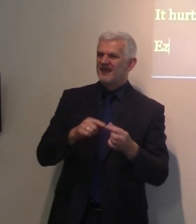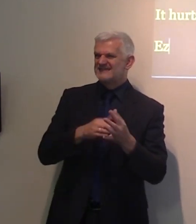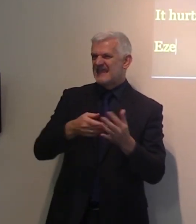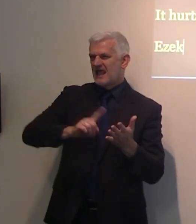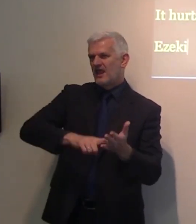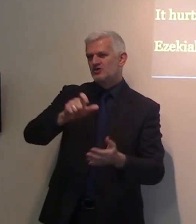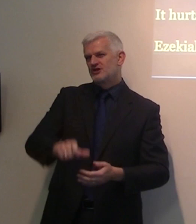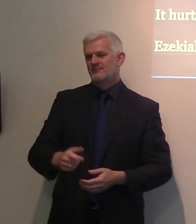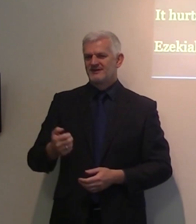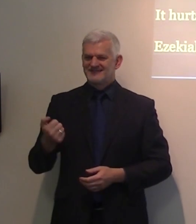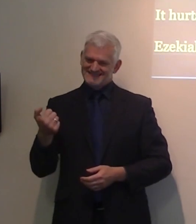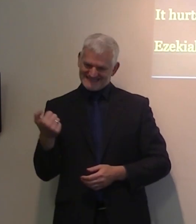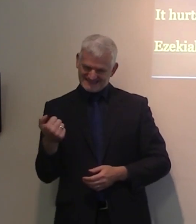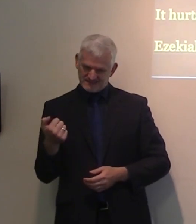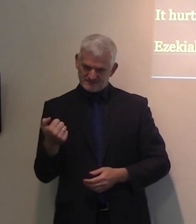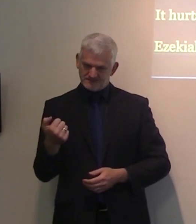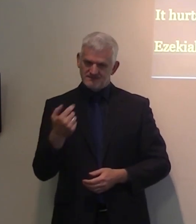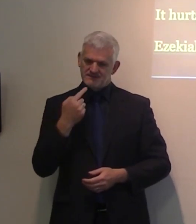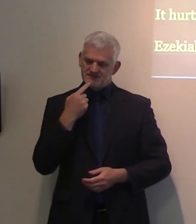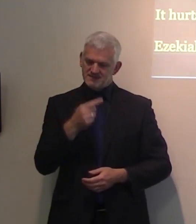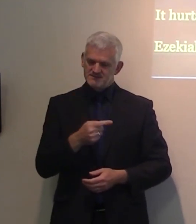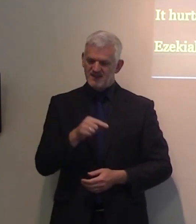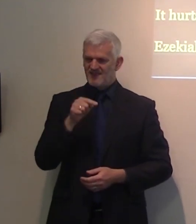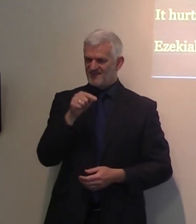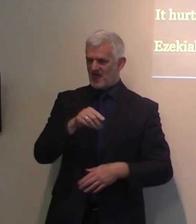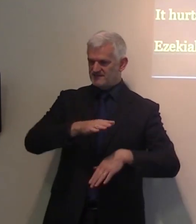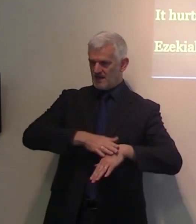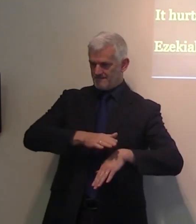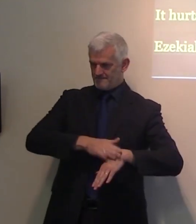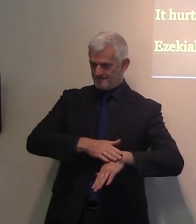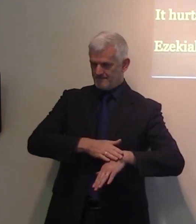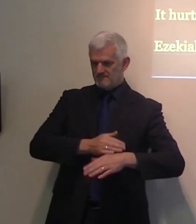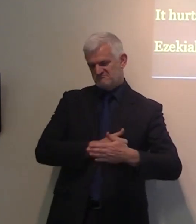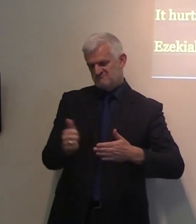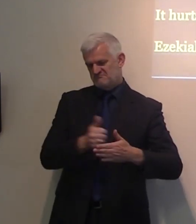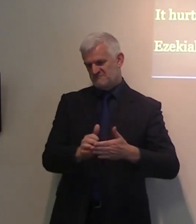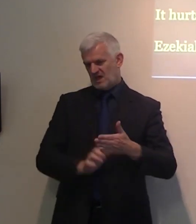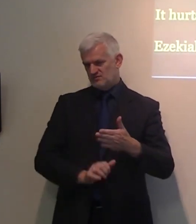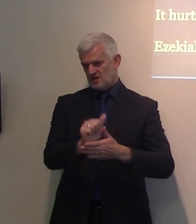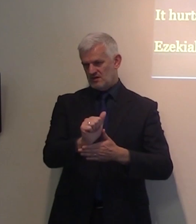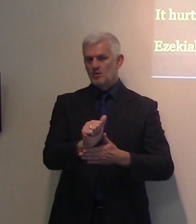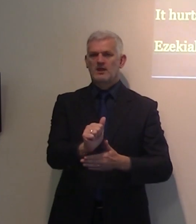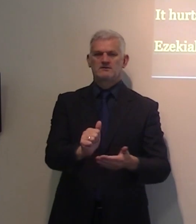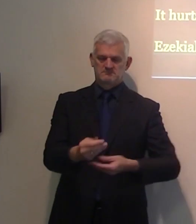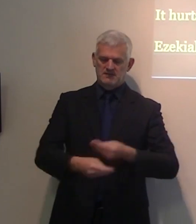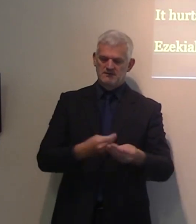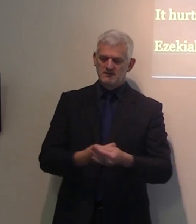told that in their time, in that time as a custom, when a child is born, they